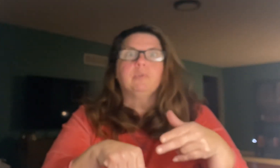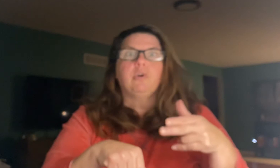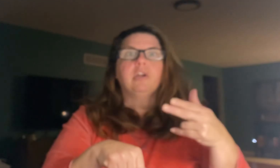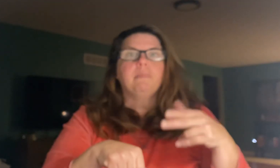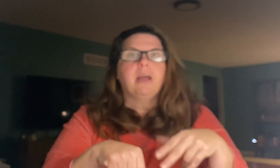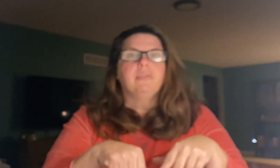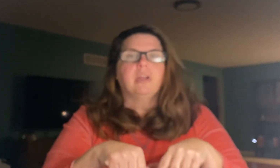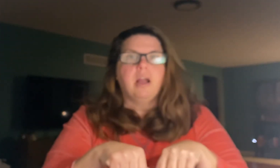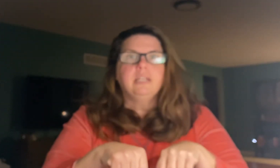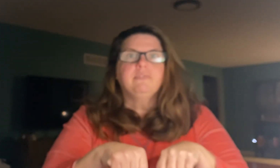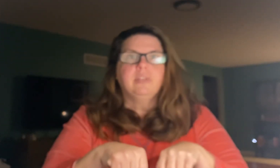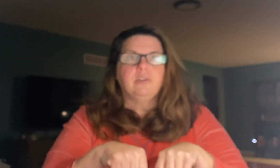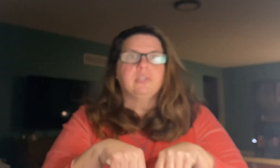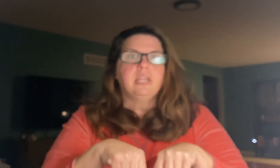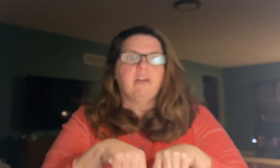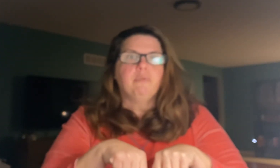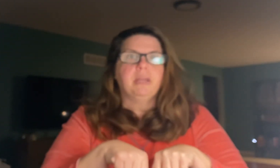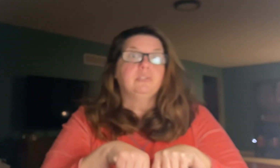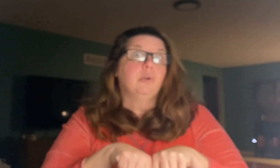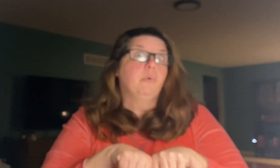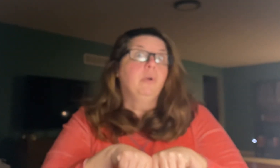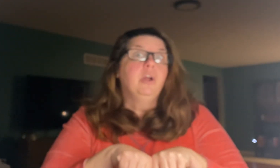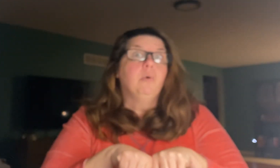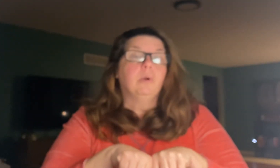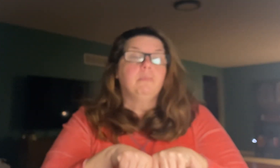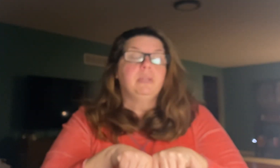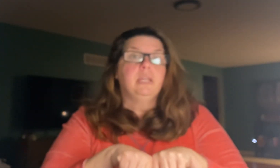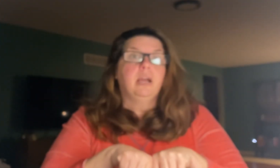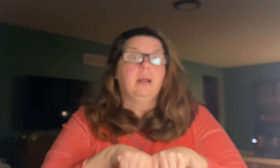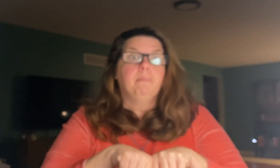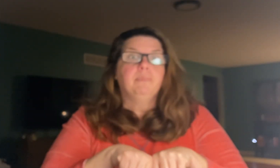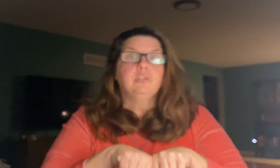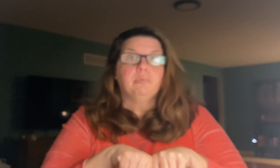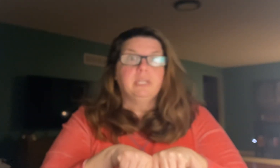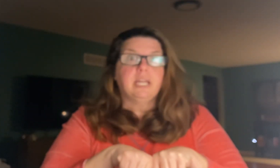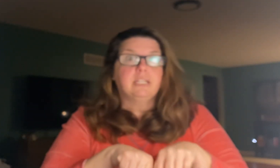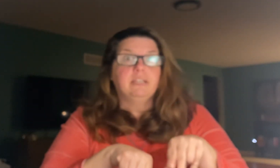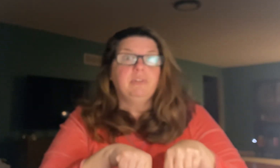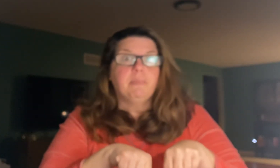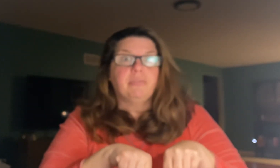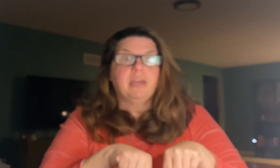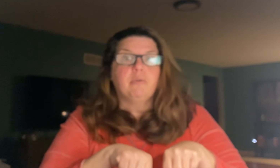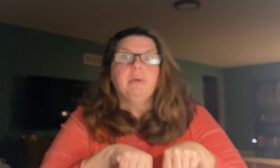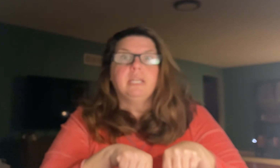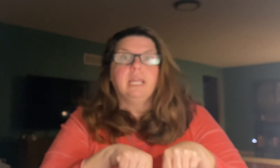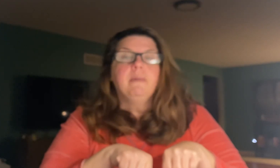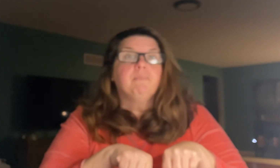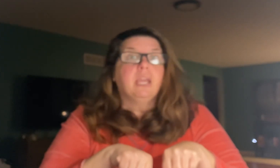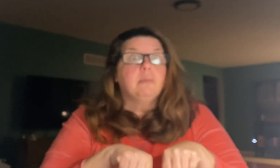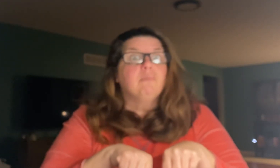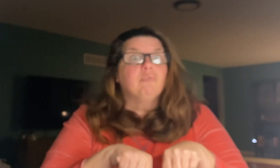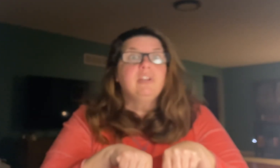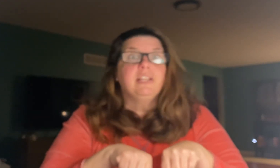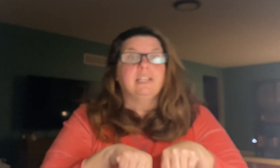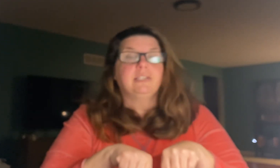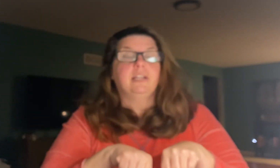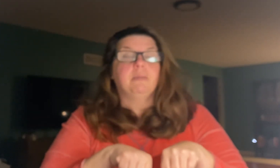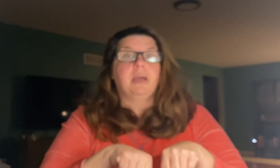talking about the kinds of letters in the alphabet. So we're going to be doing an activity about that on Monday, and I'm really excited about it.